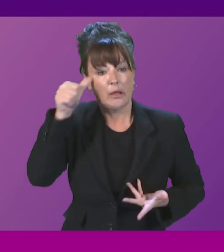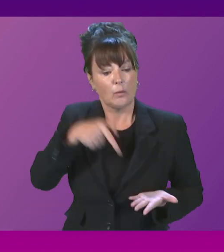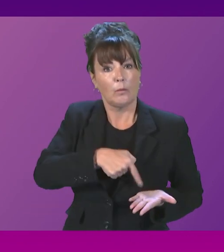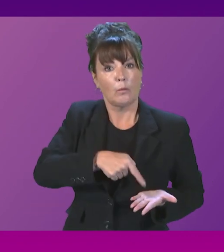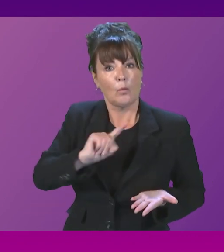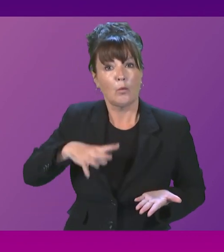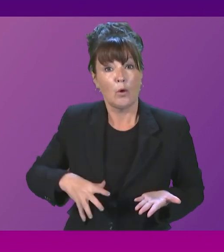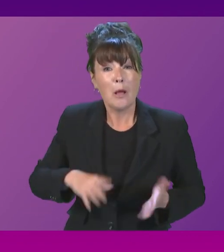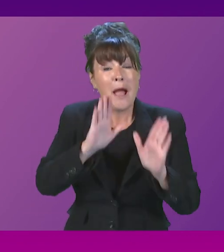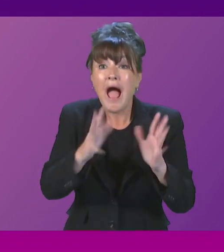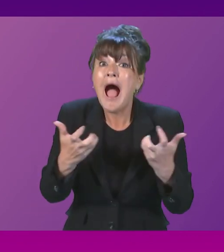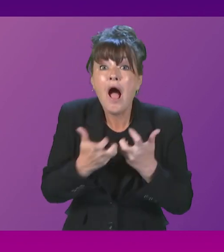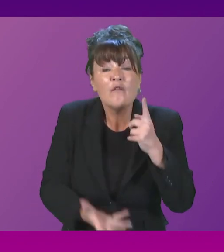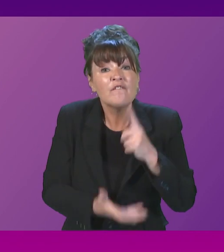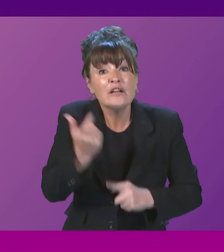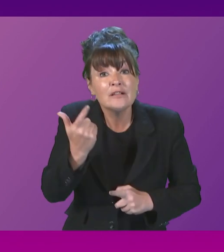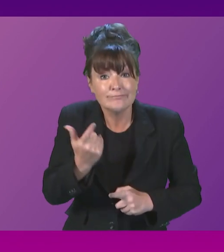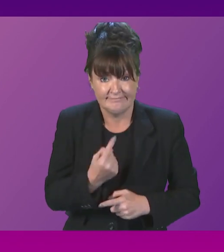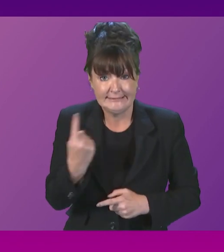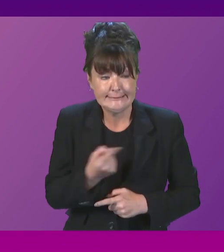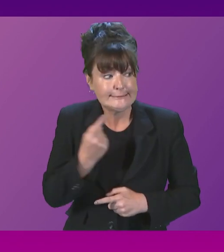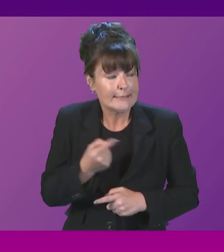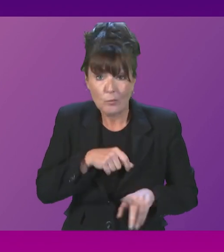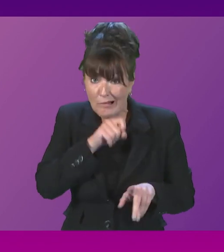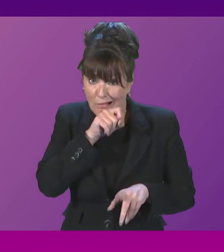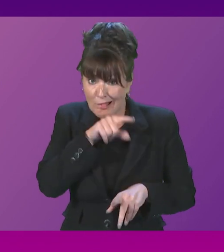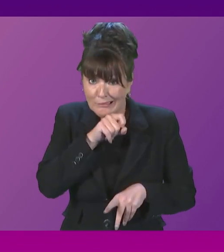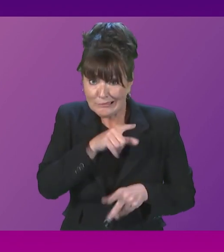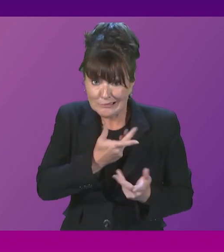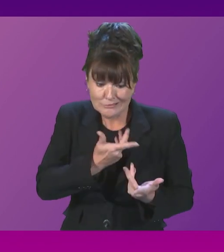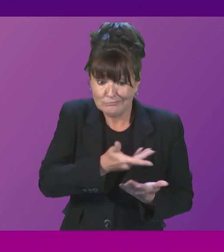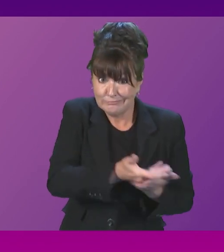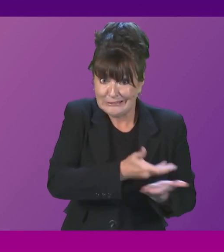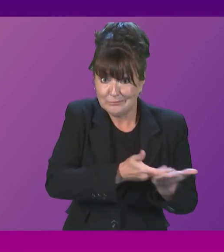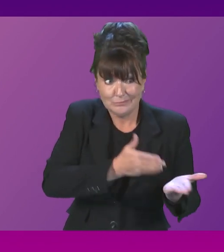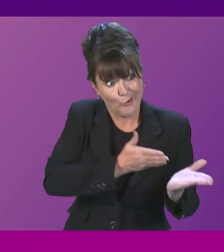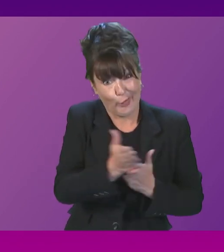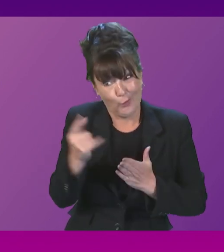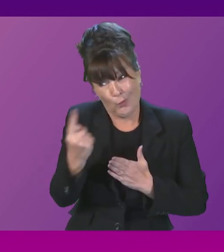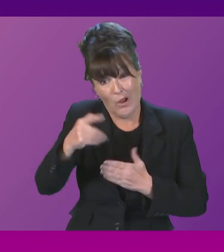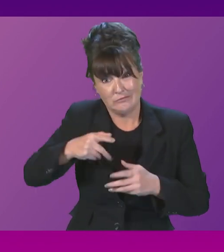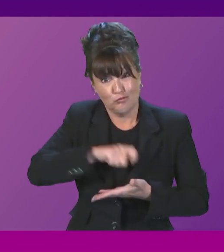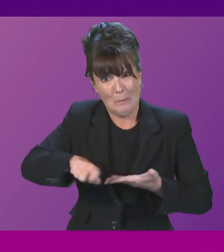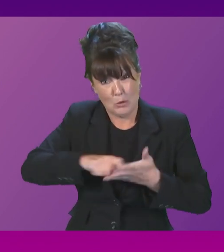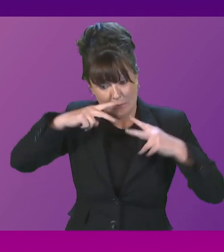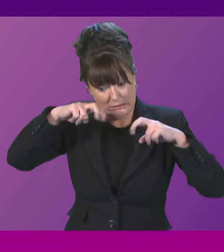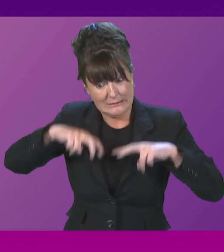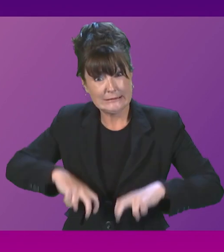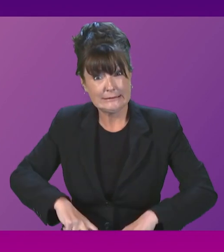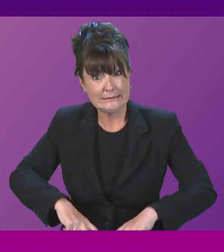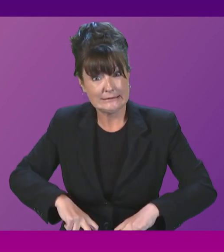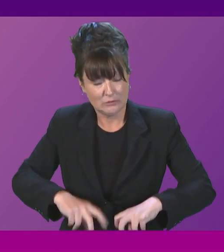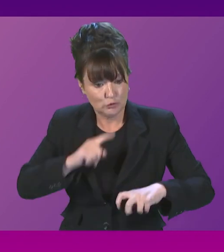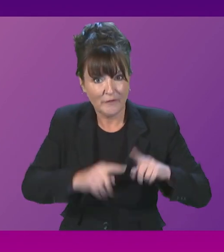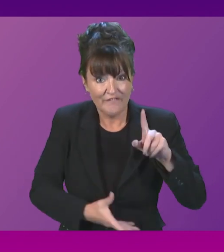until a leaked dossier was uncovered by investigative journalists. Nobody knew about the depth and breadth of the